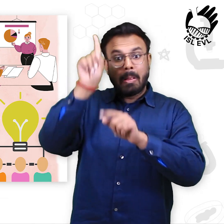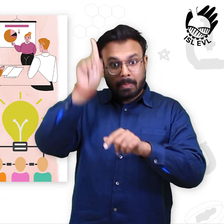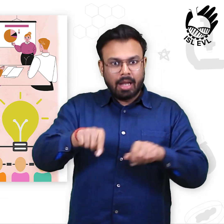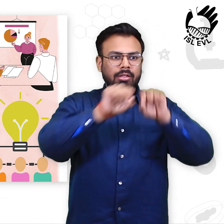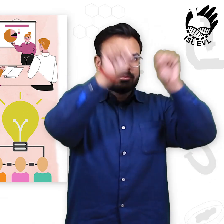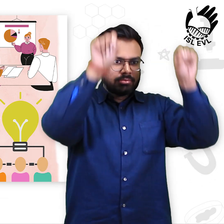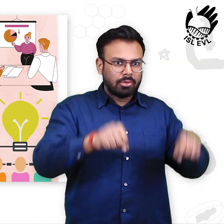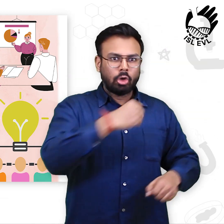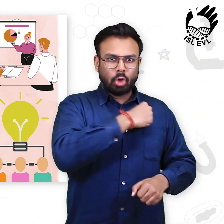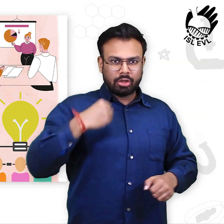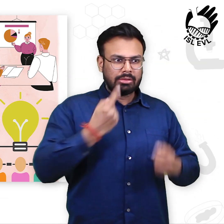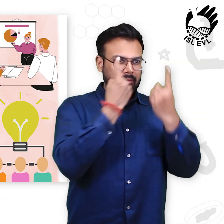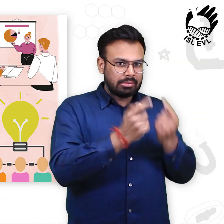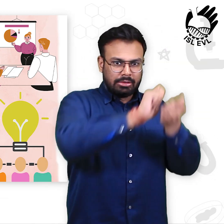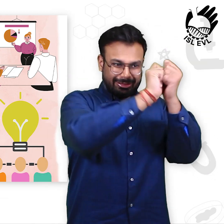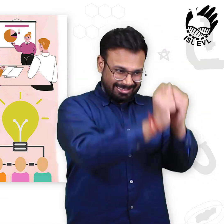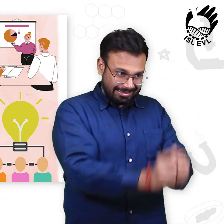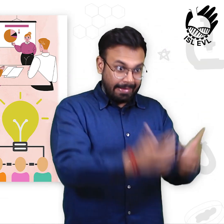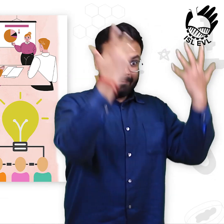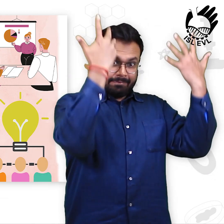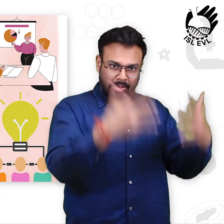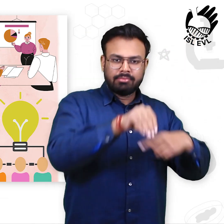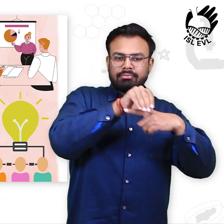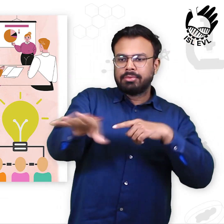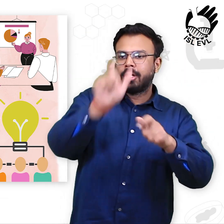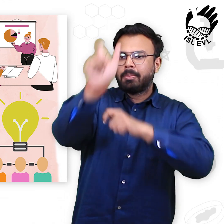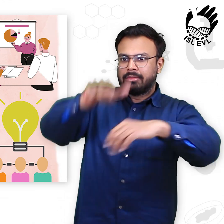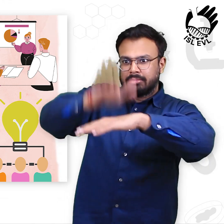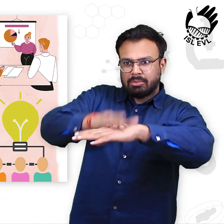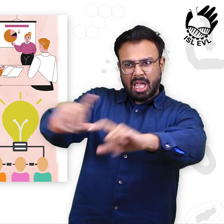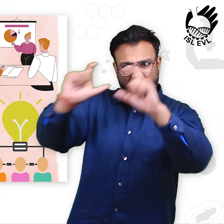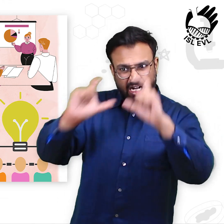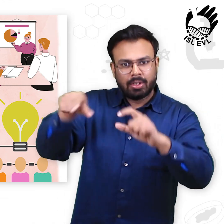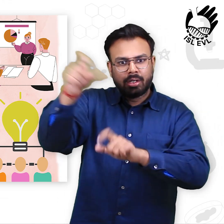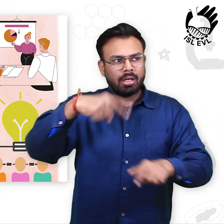Locating high risk demographics.